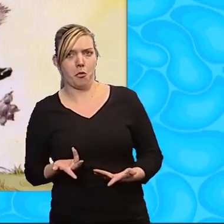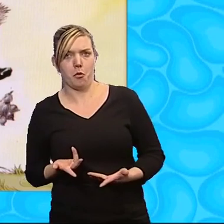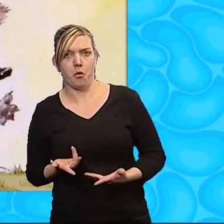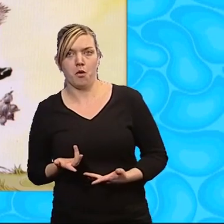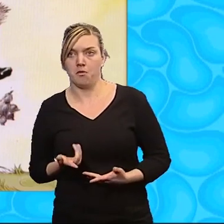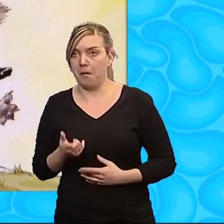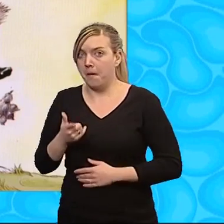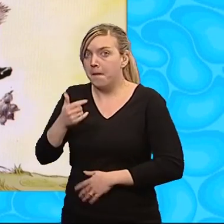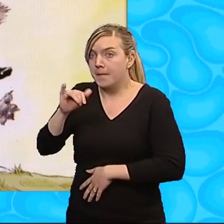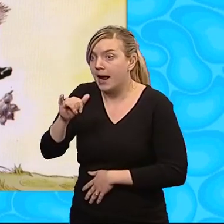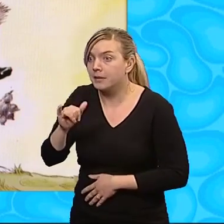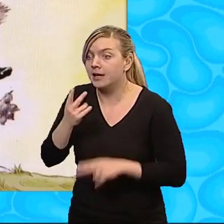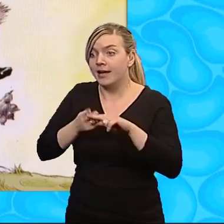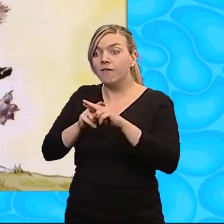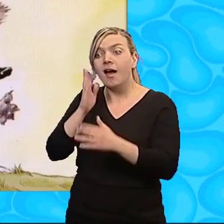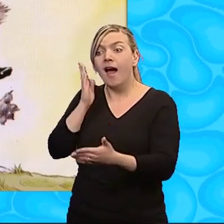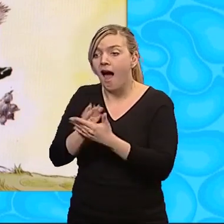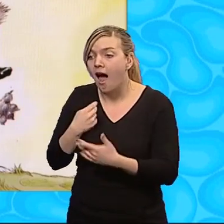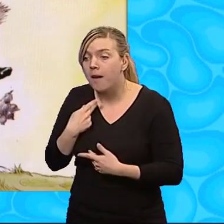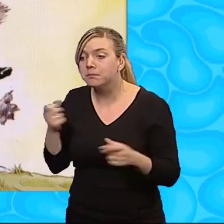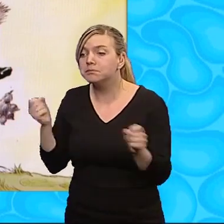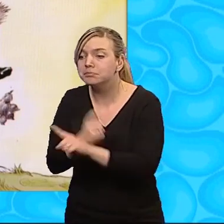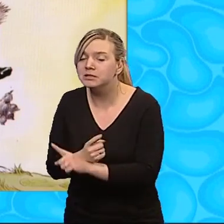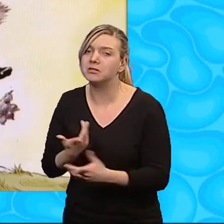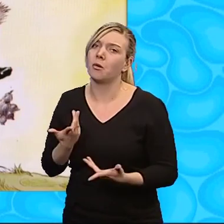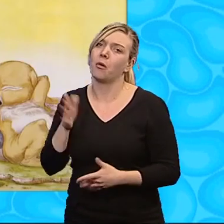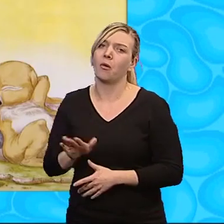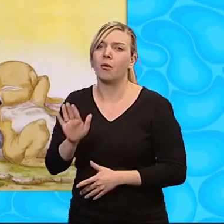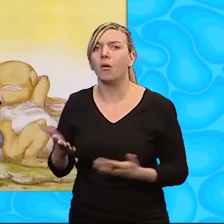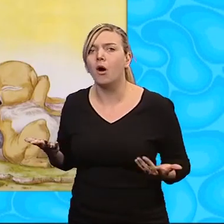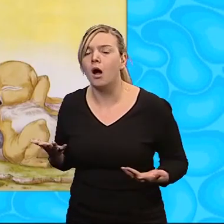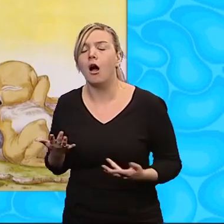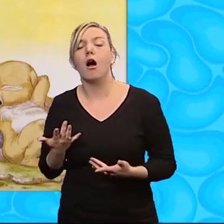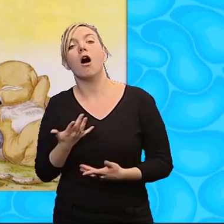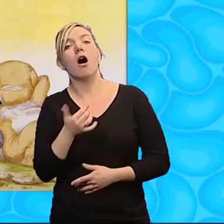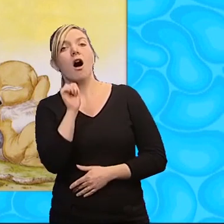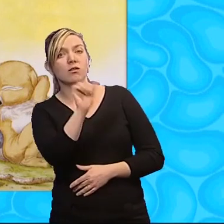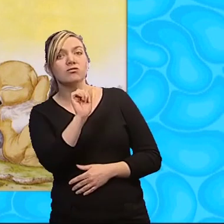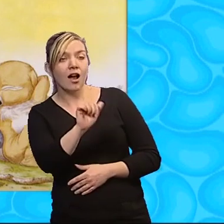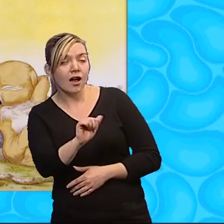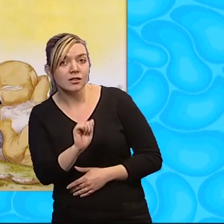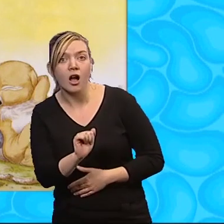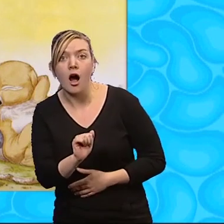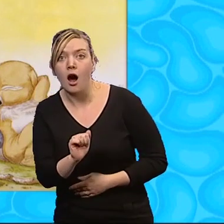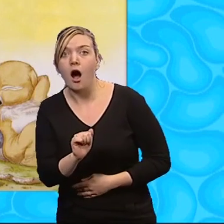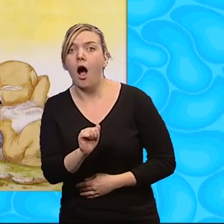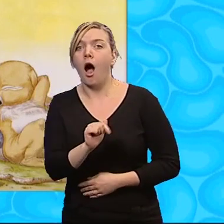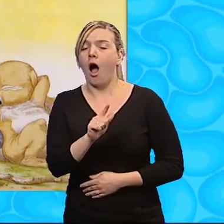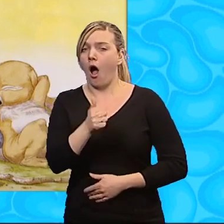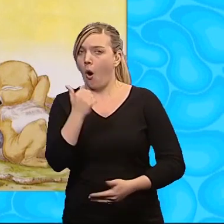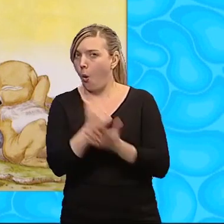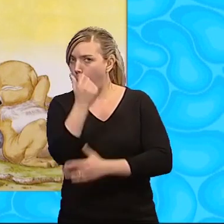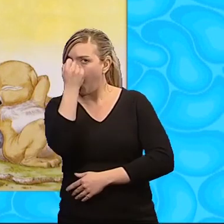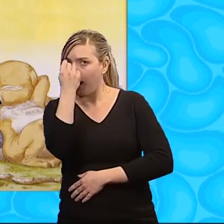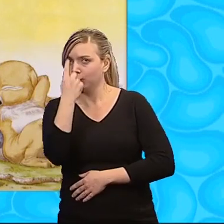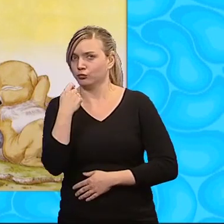But they might be. It will be a shame to miss them if they are. You're right, said Rabbit. It's a good idea. We